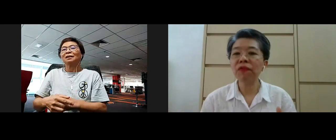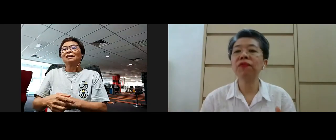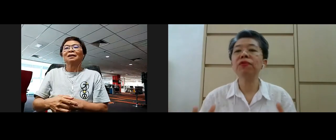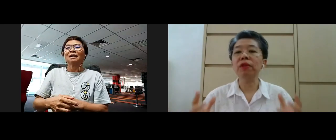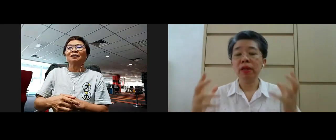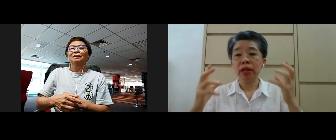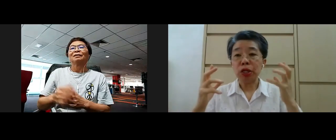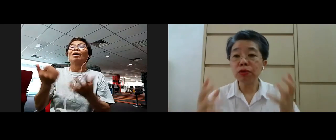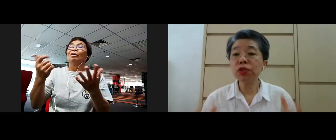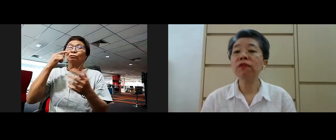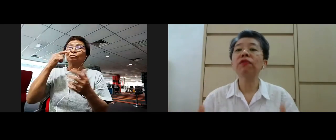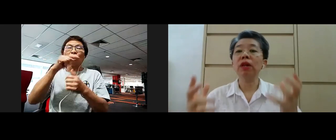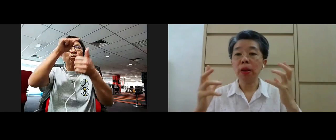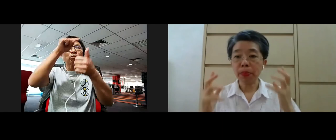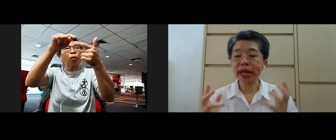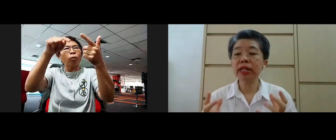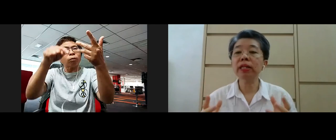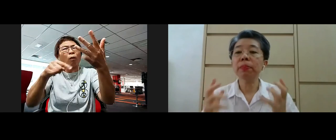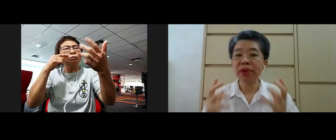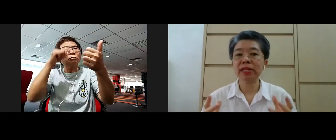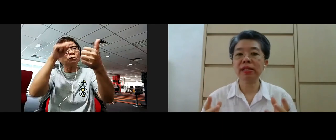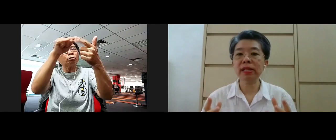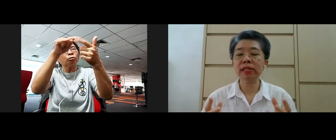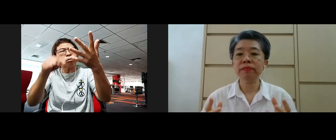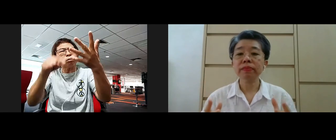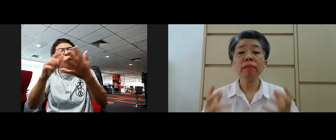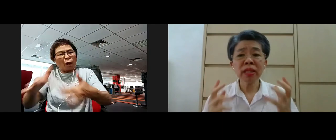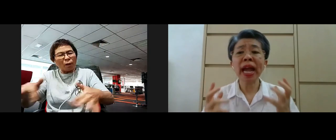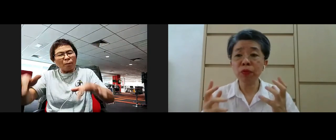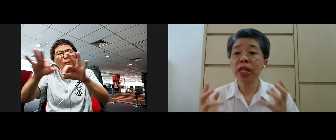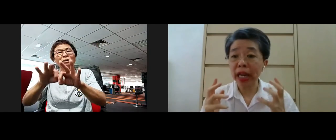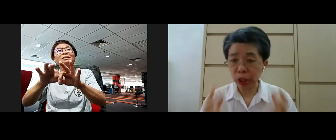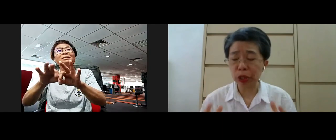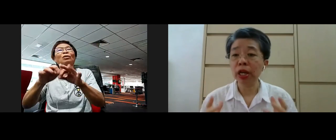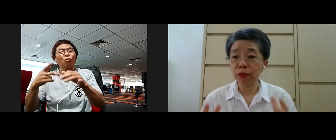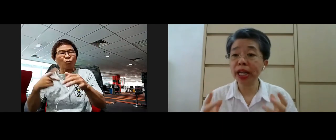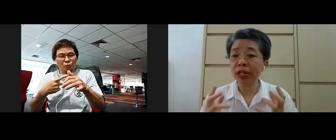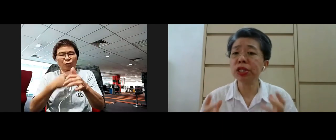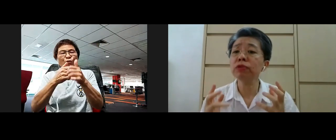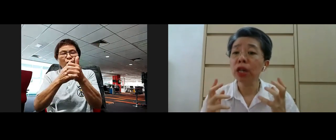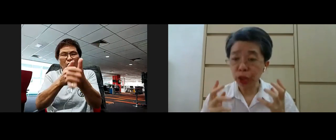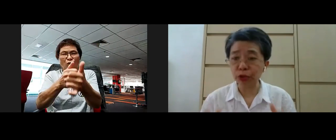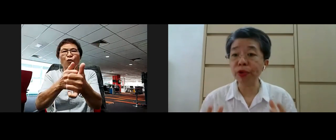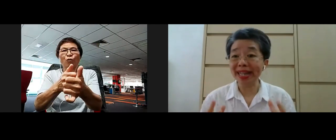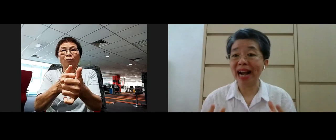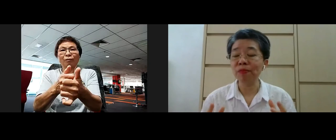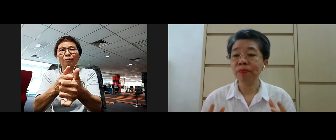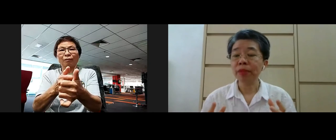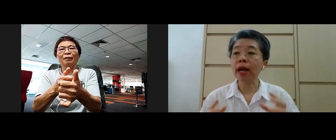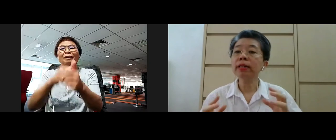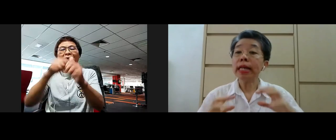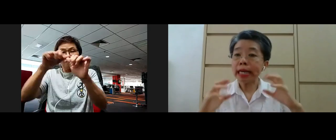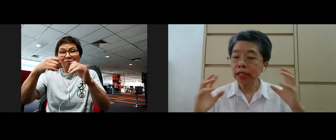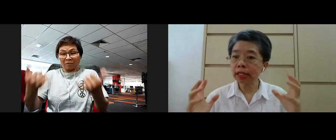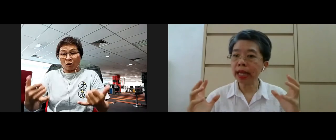helpful useful practical practices that we can we can still do it now